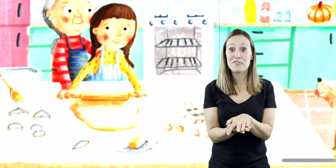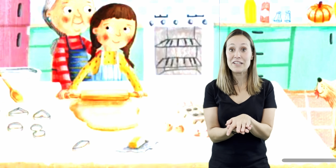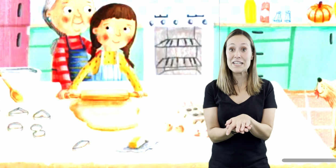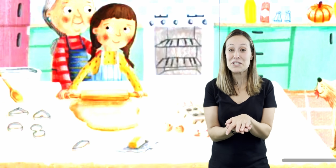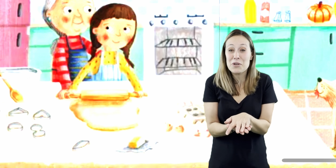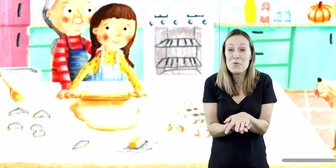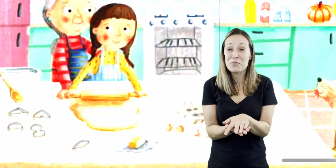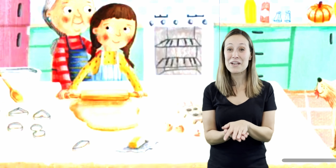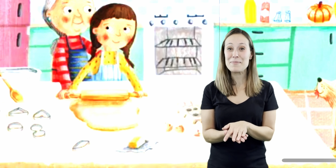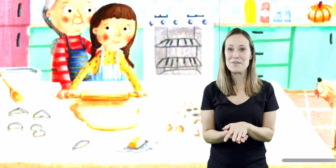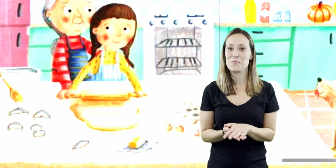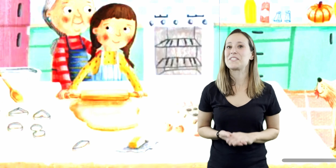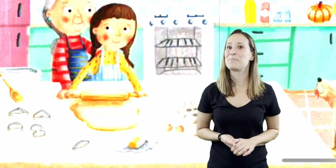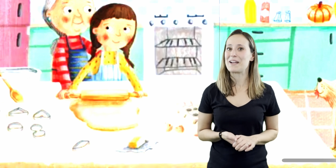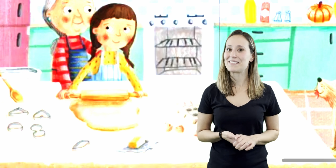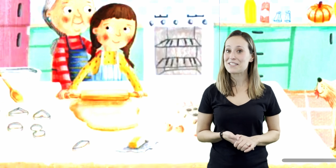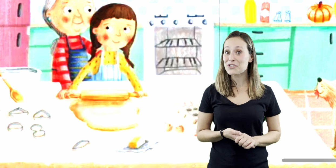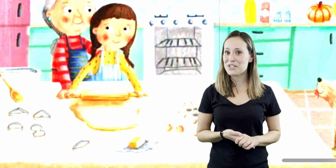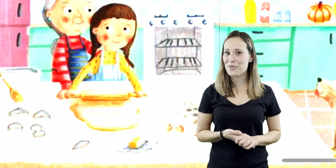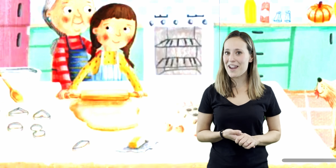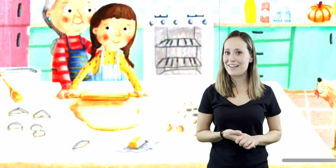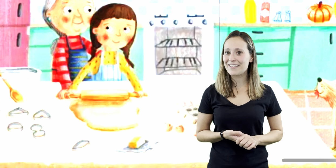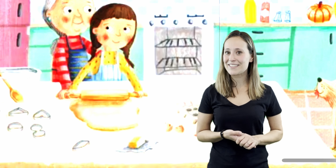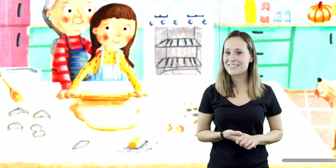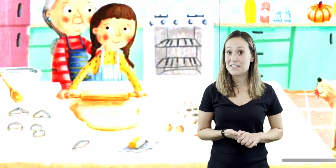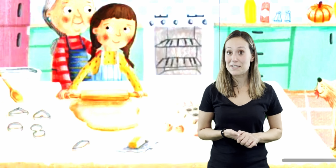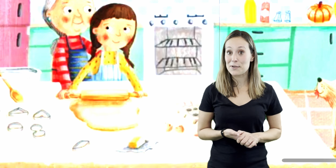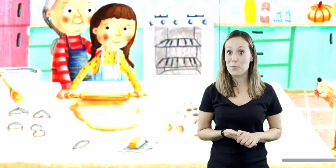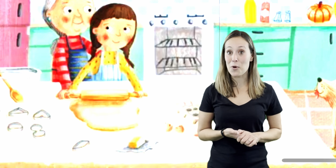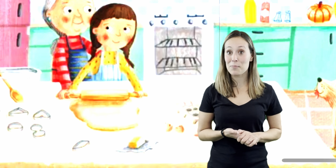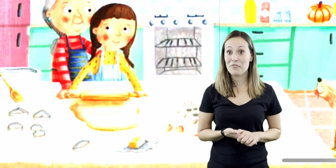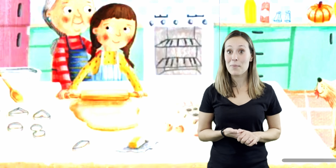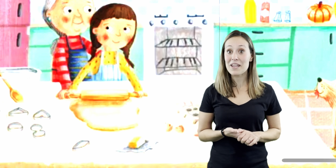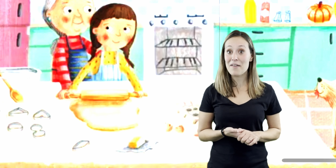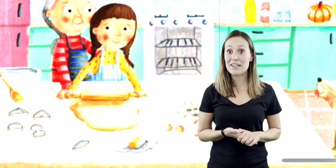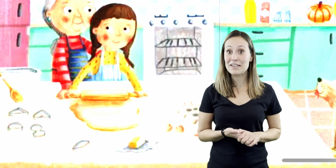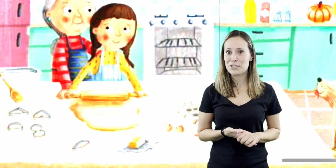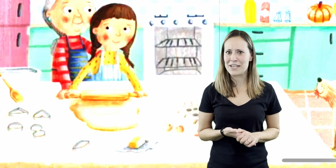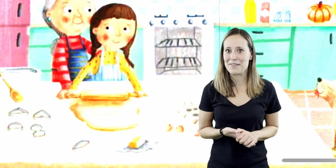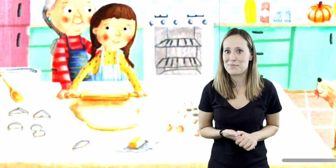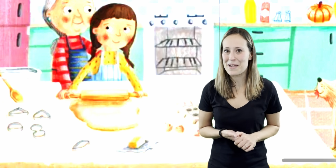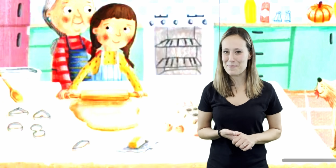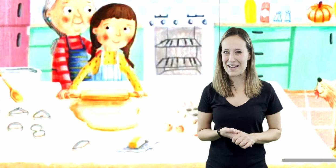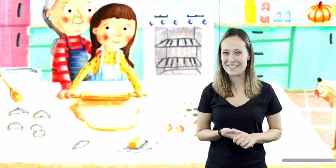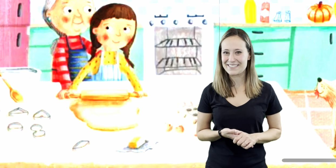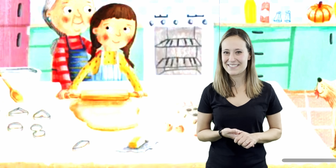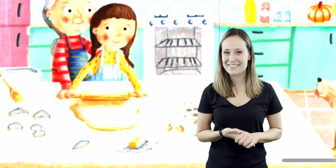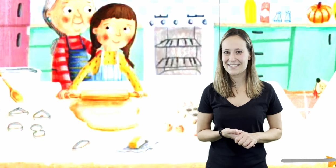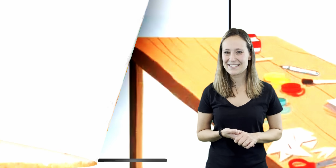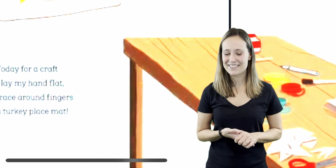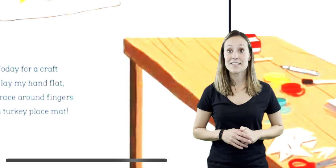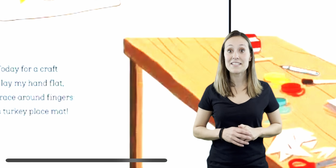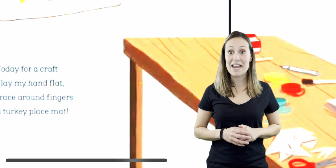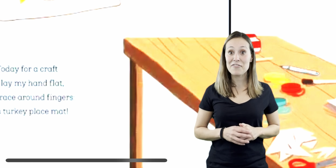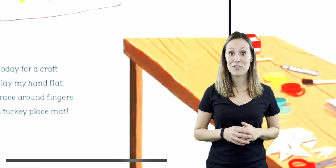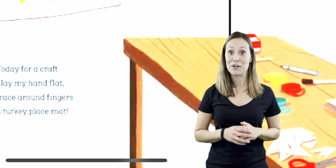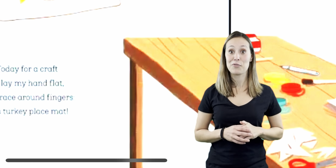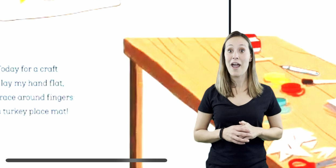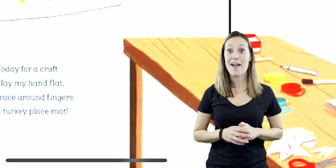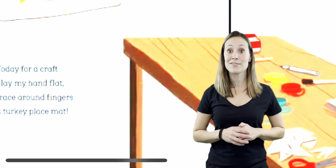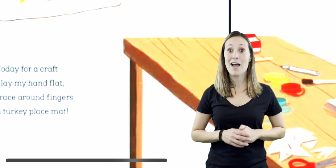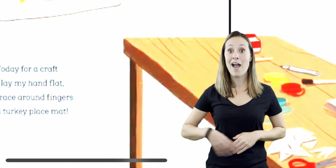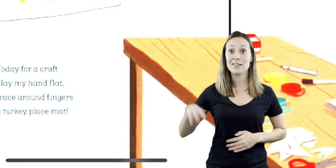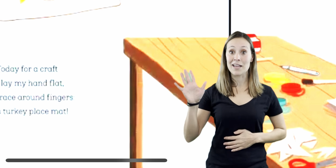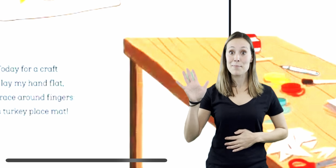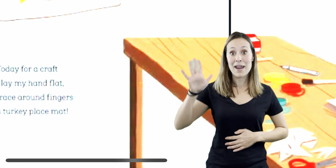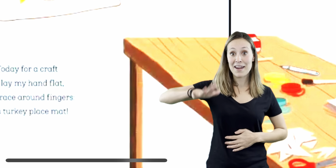The filling's so creamy with spices just right. Mmm. Still warm from the oven, she gives me a bite. Today for a